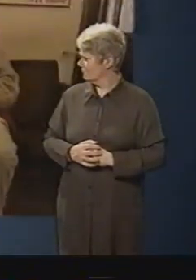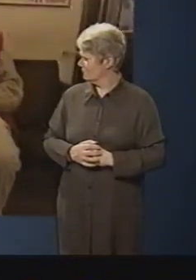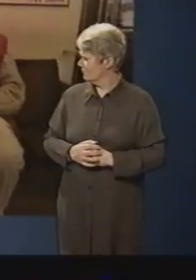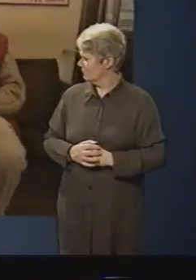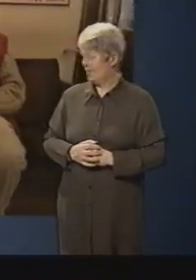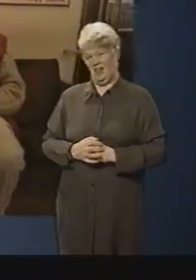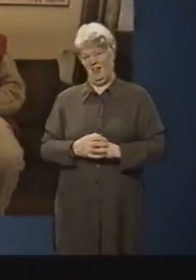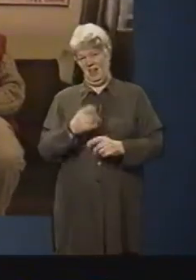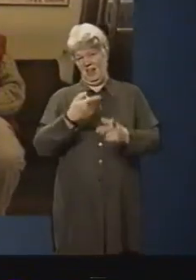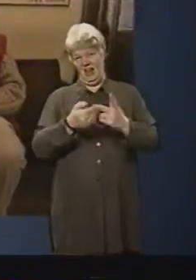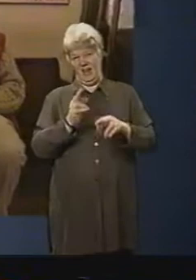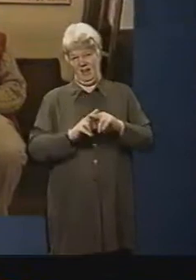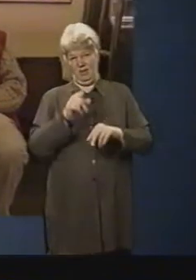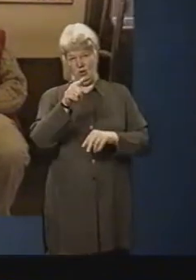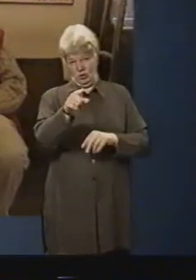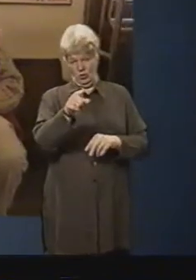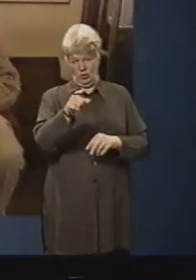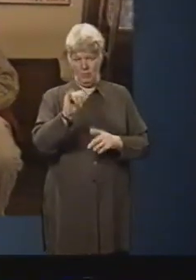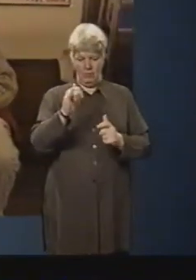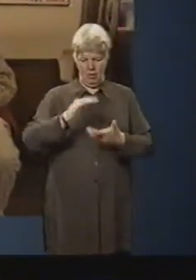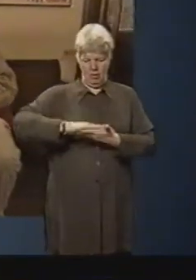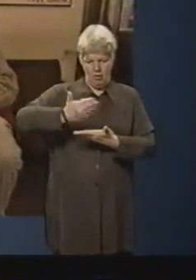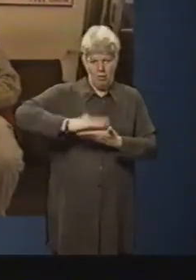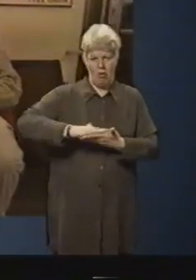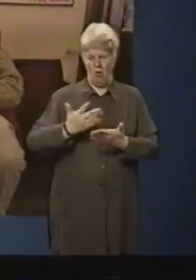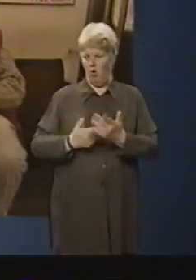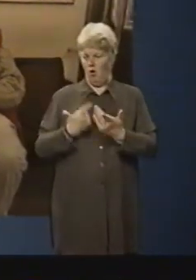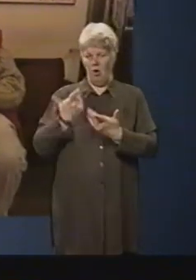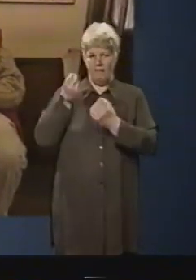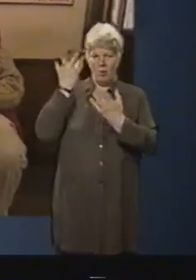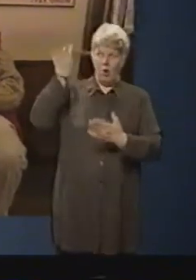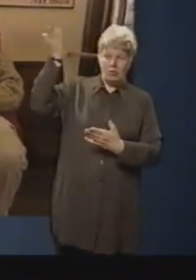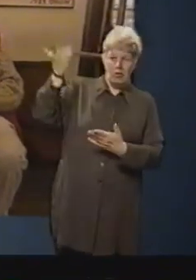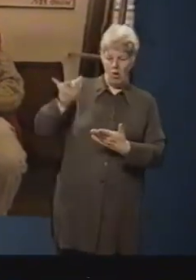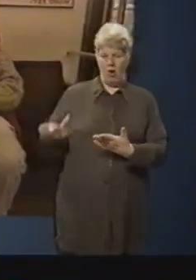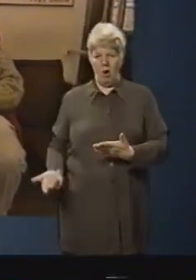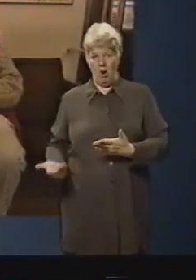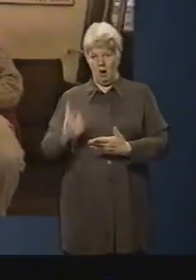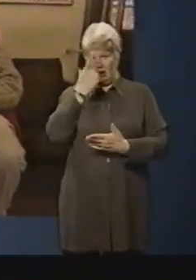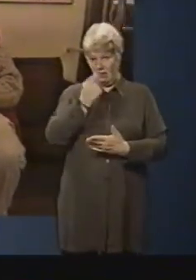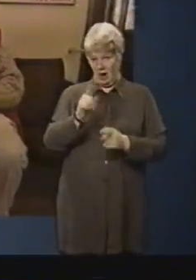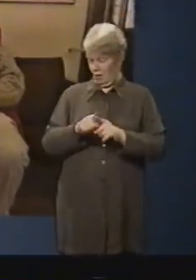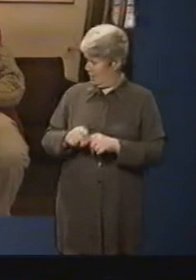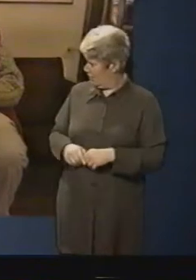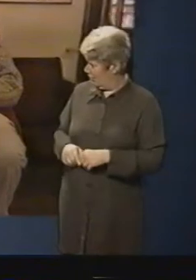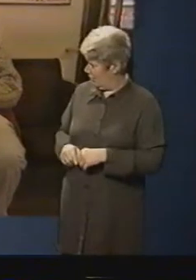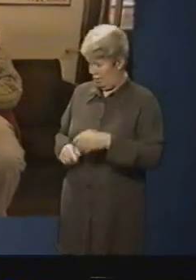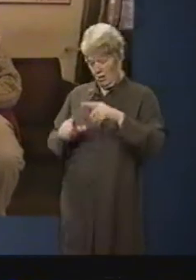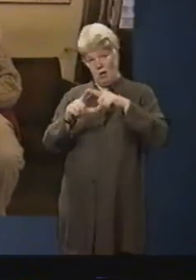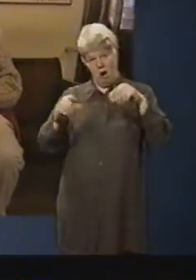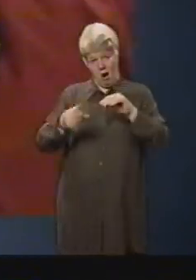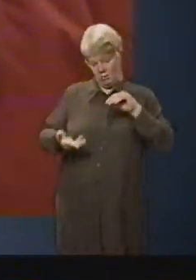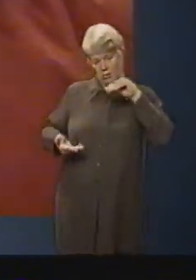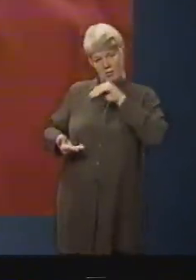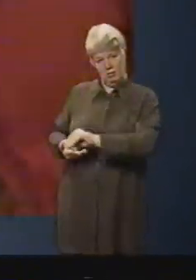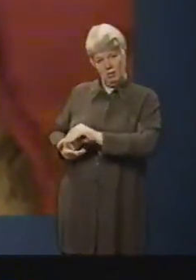If you're a forgetful fellow like me, and you're worried about losing your computer on a train, for example, you slip this little card in like that, and this card